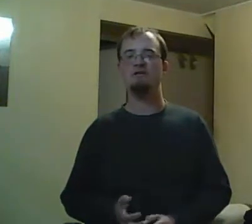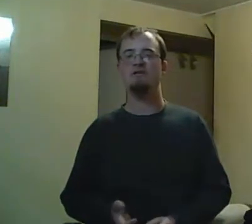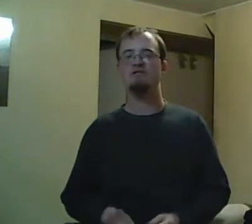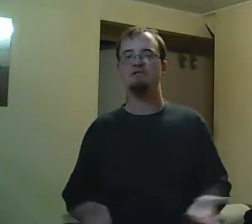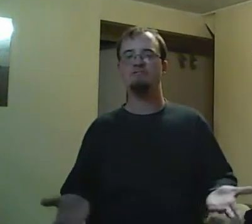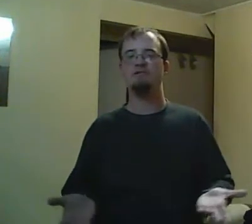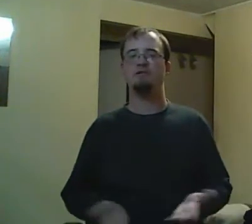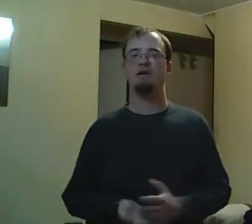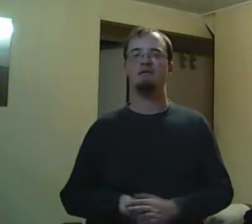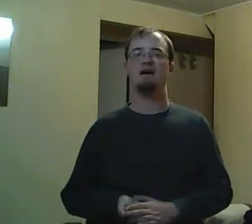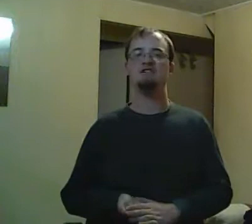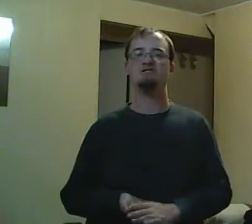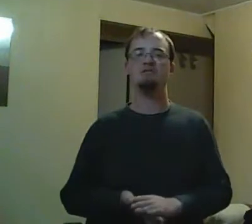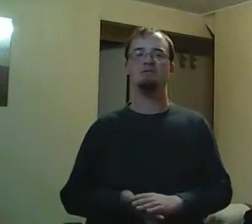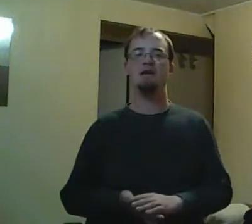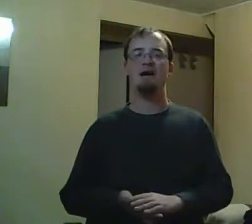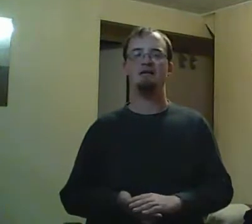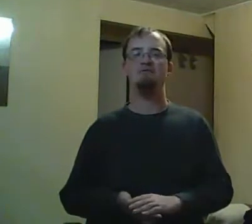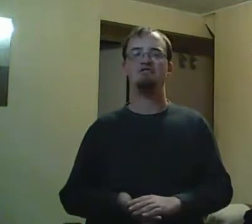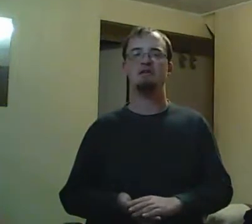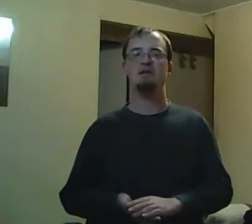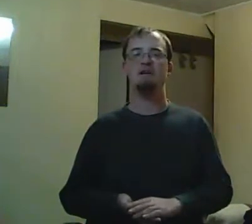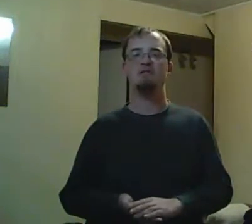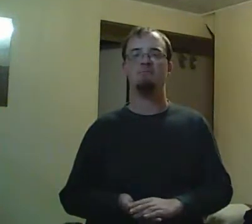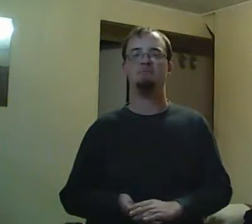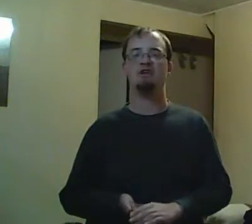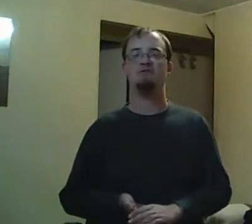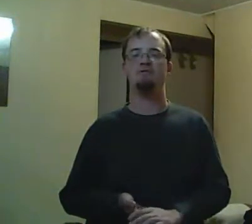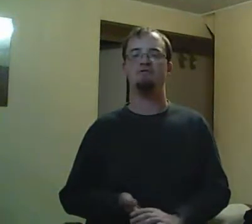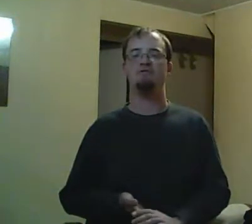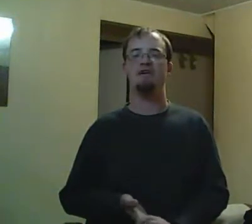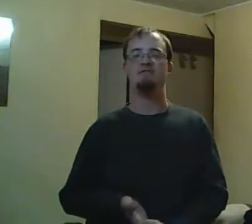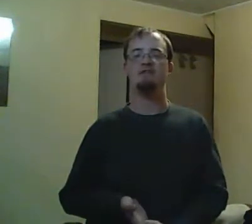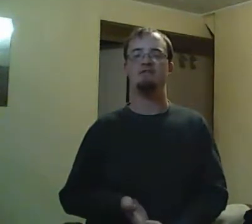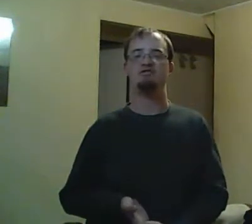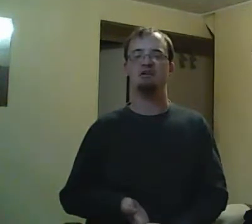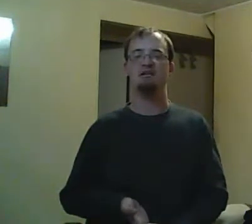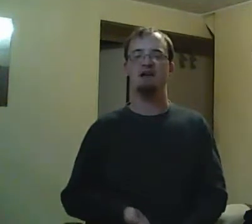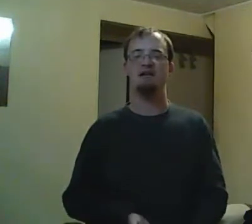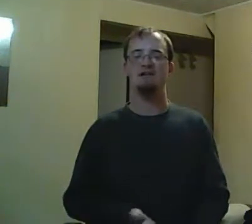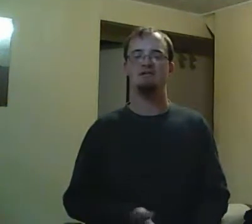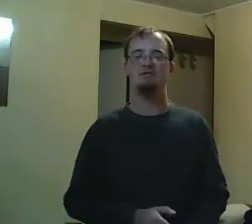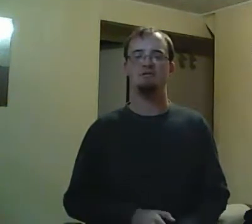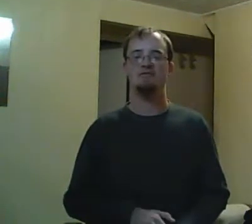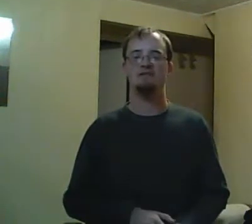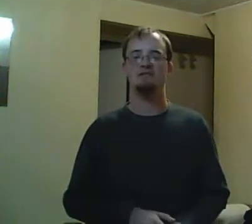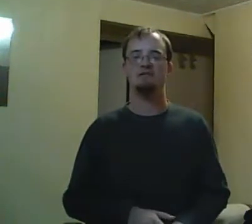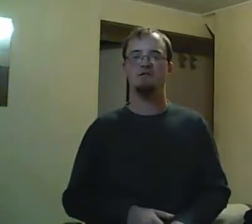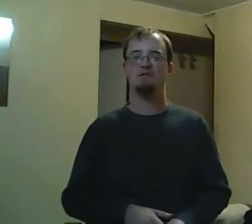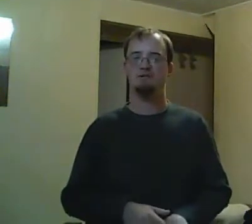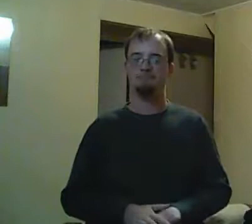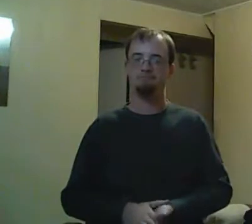Well, he's a sophomore because Rick lost a year. He will probably get close to a girl and all that. Keep yourself.